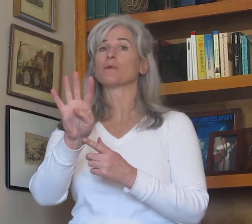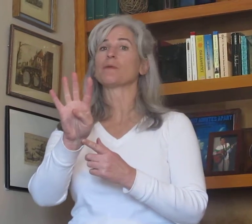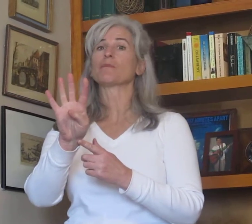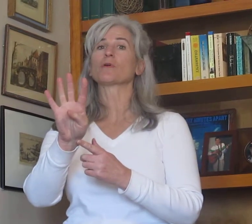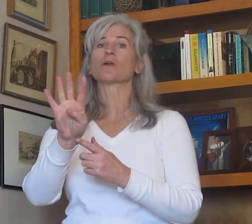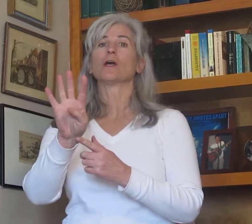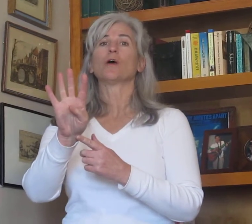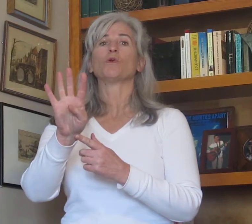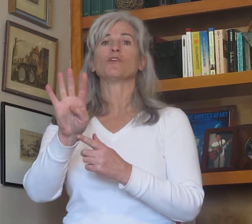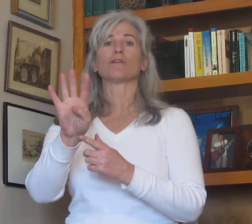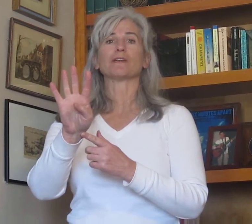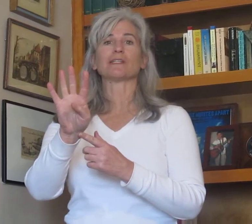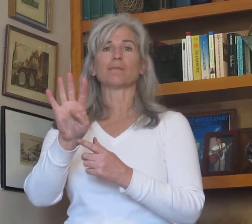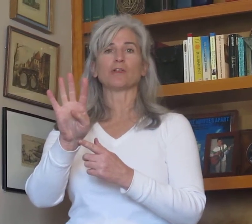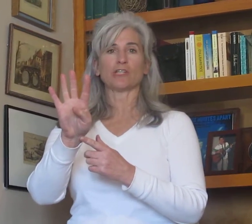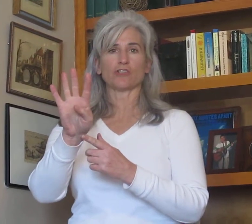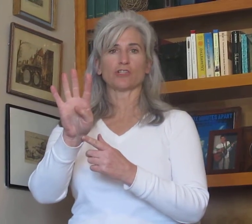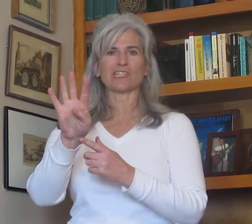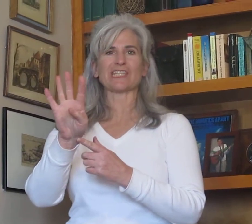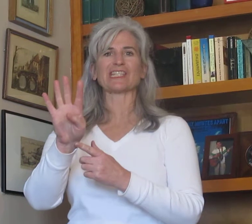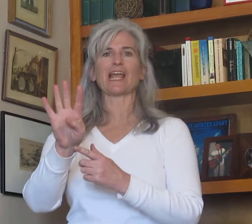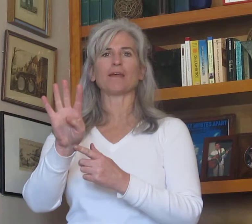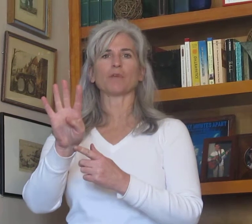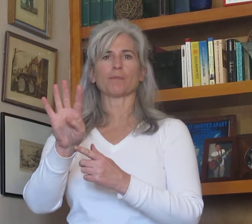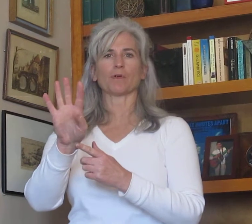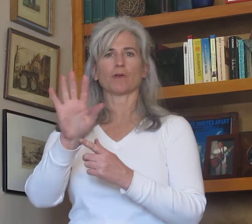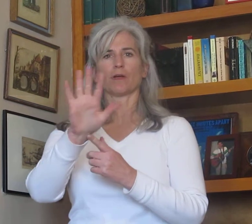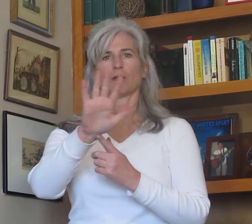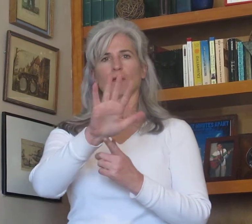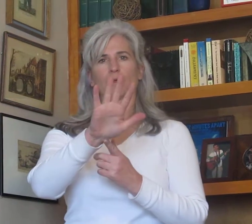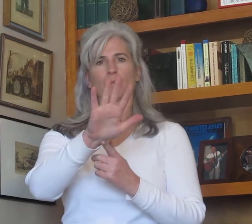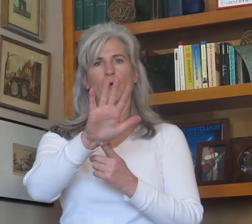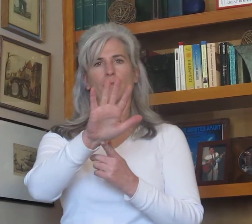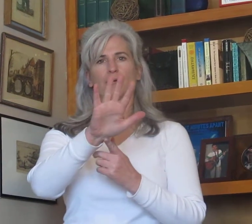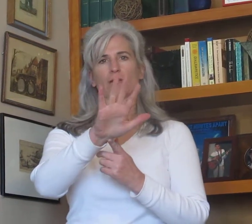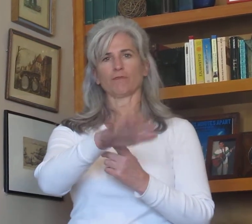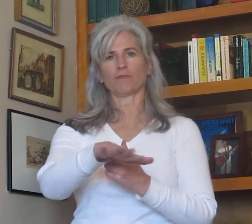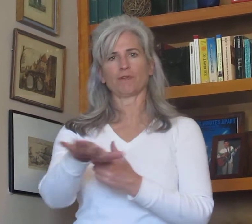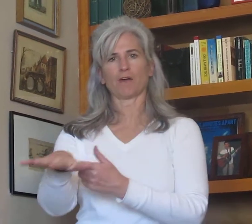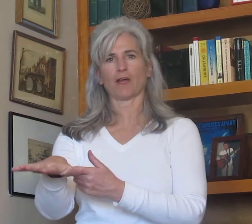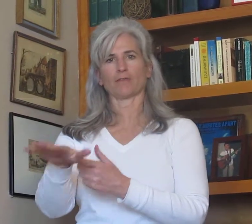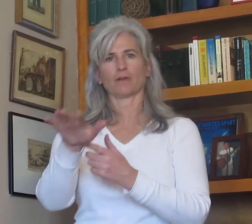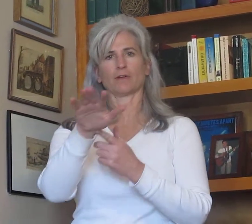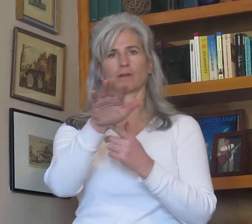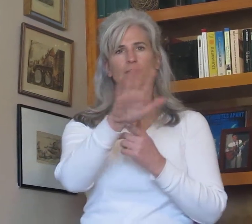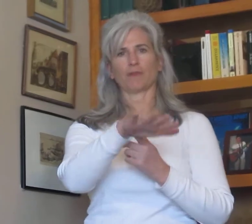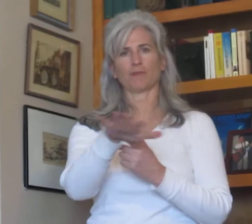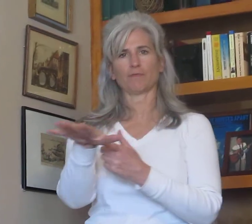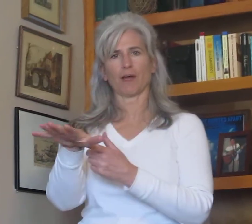remember when you have a double digit, the same number, palm down, 55, 55,